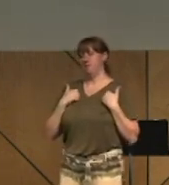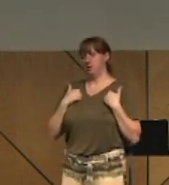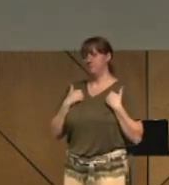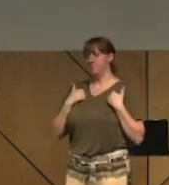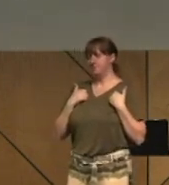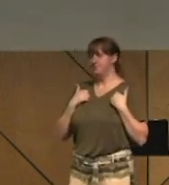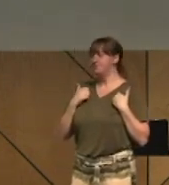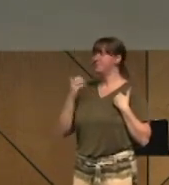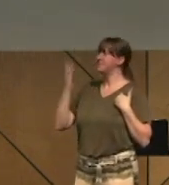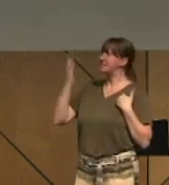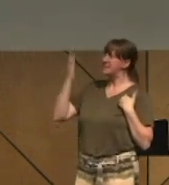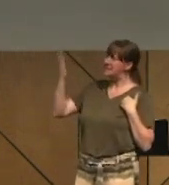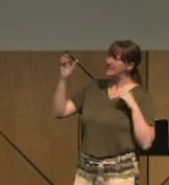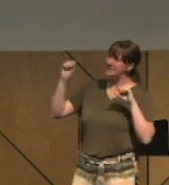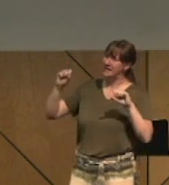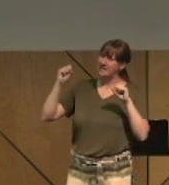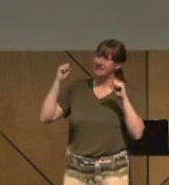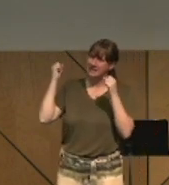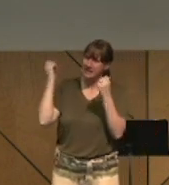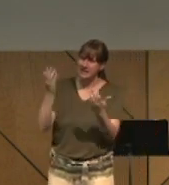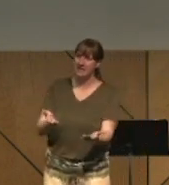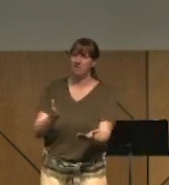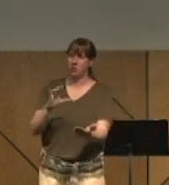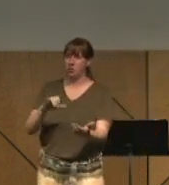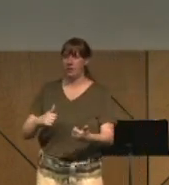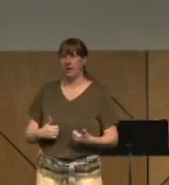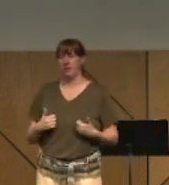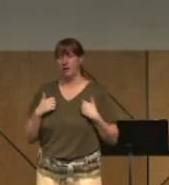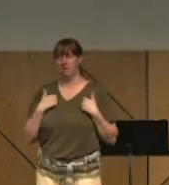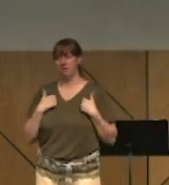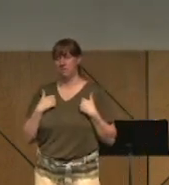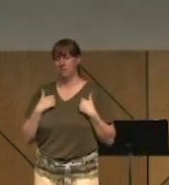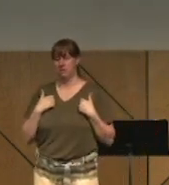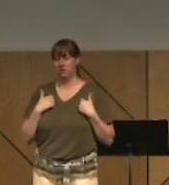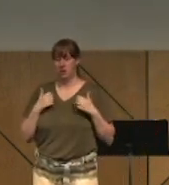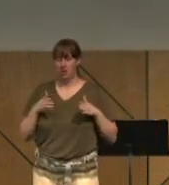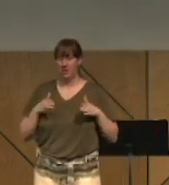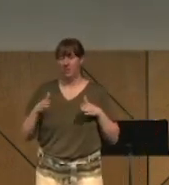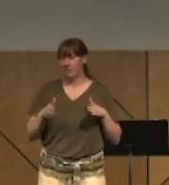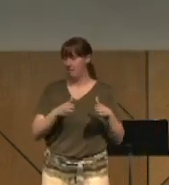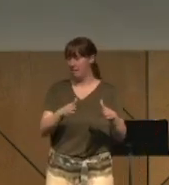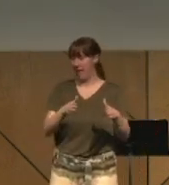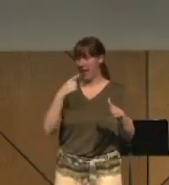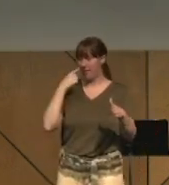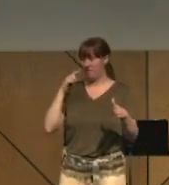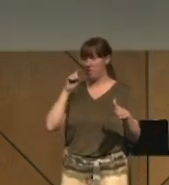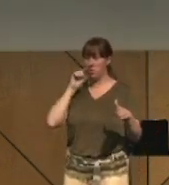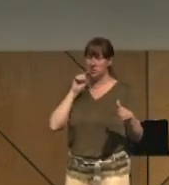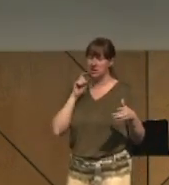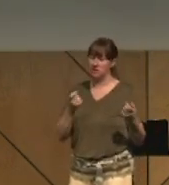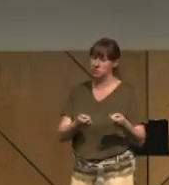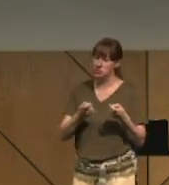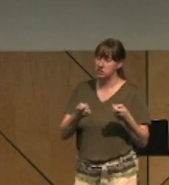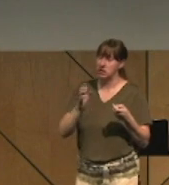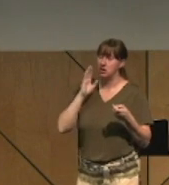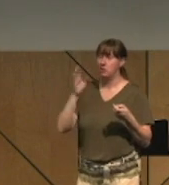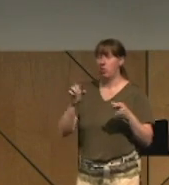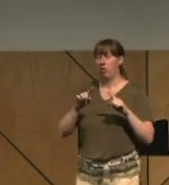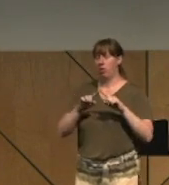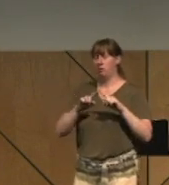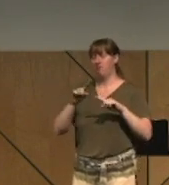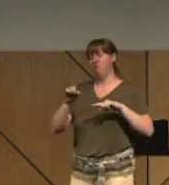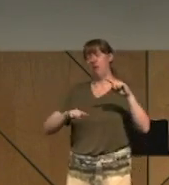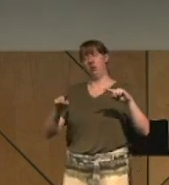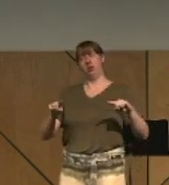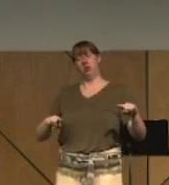He can give you that life. And now the path of sexual sin, it varies based on how deep or dark or